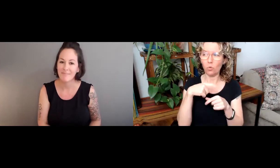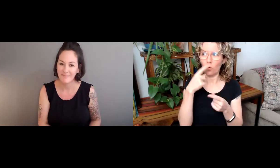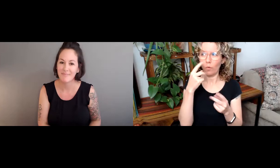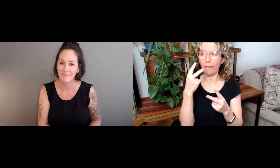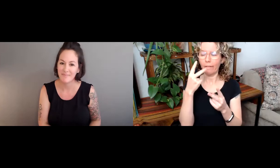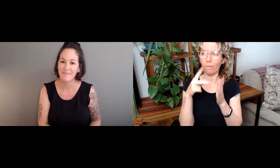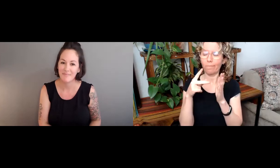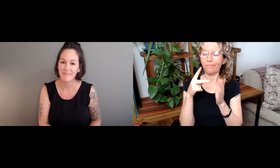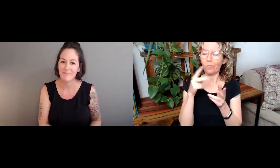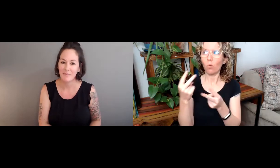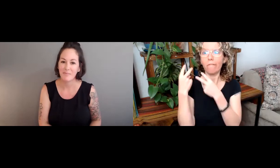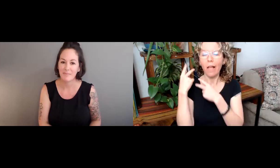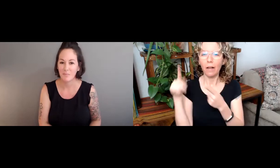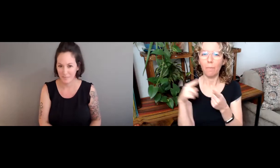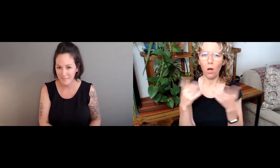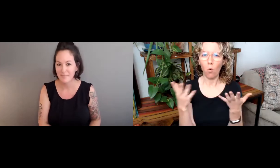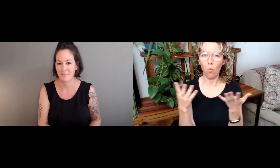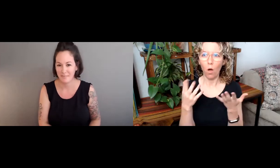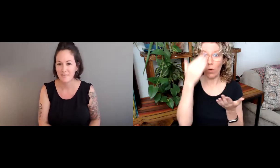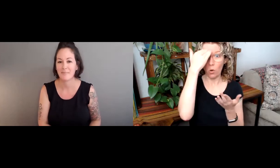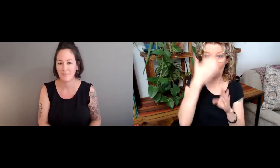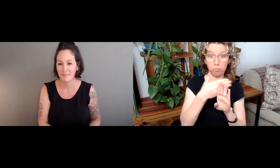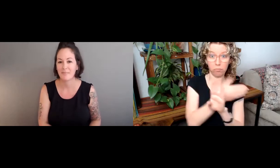not making the assumptions that that will remain the same.